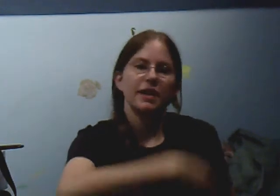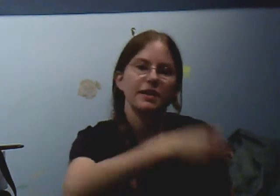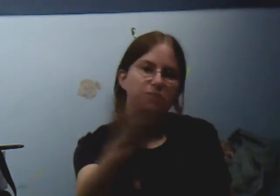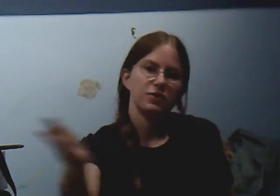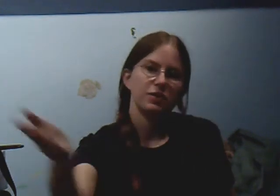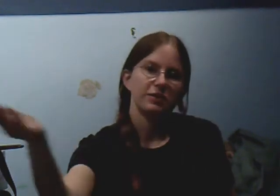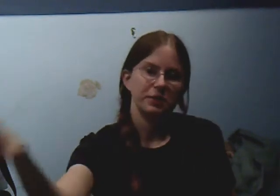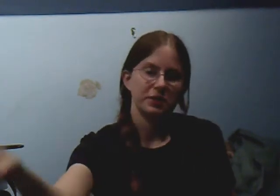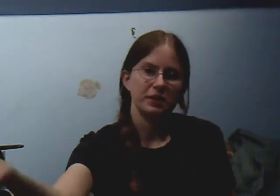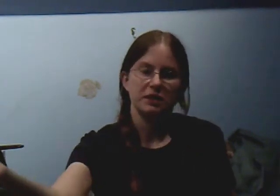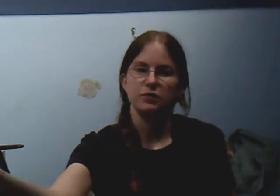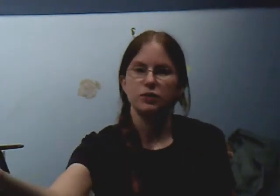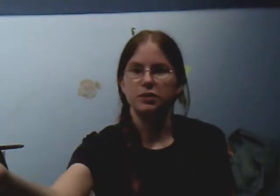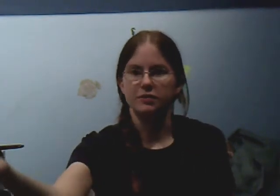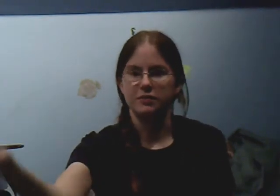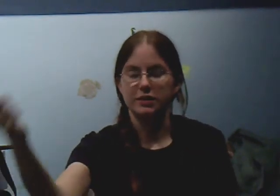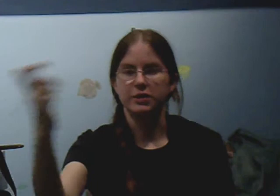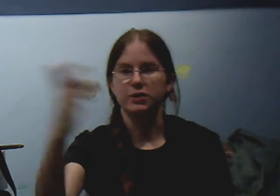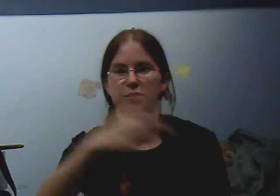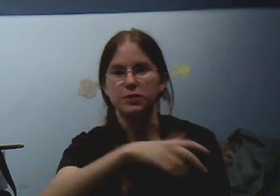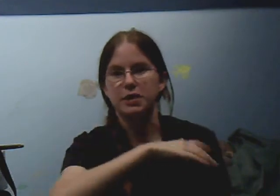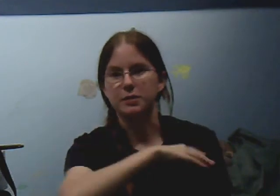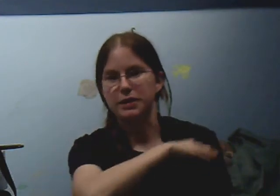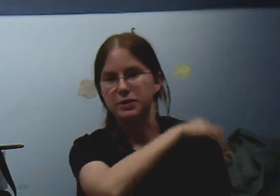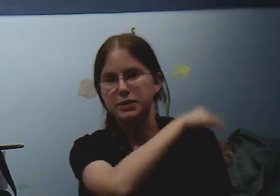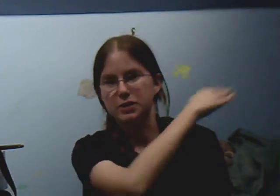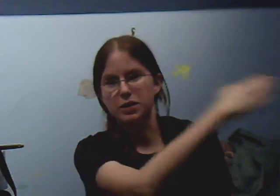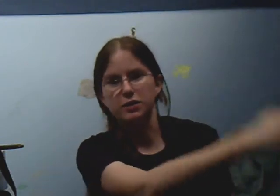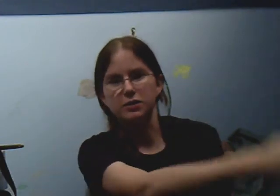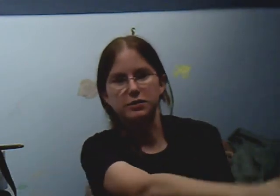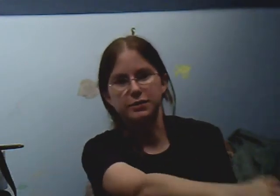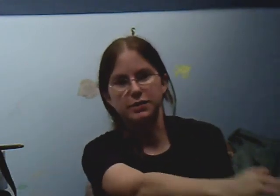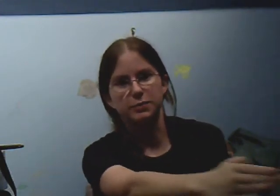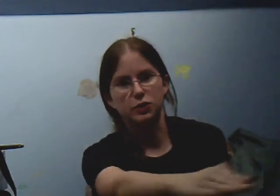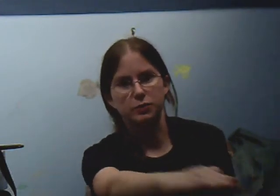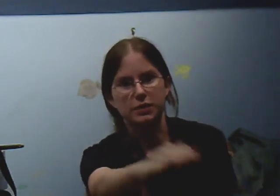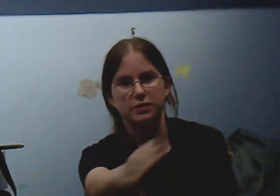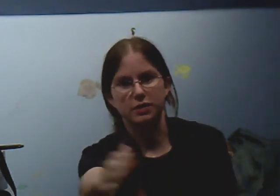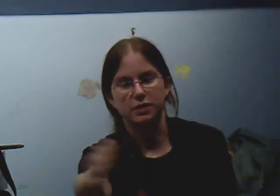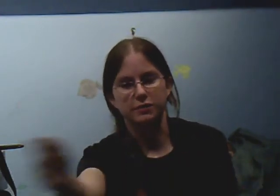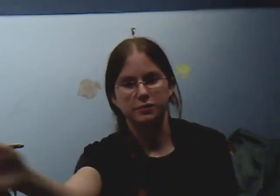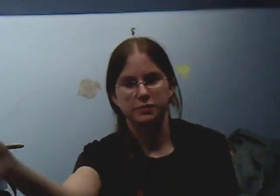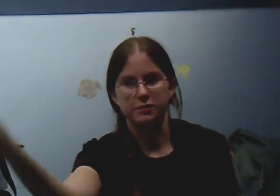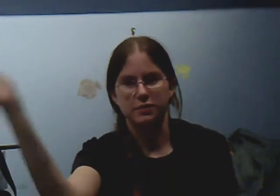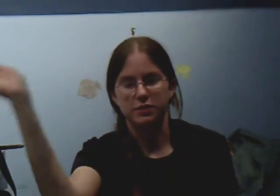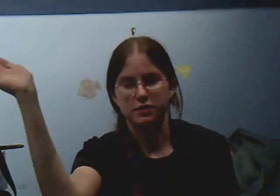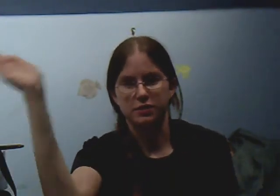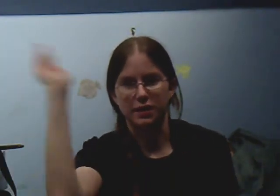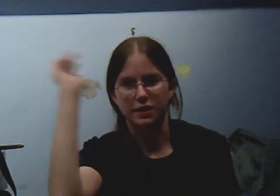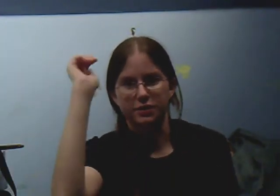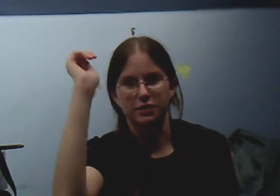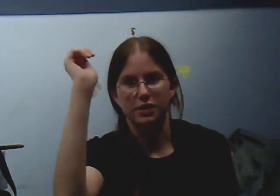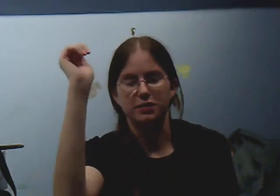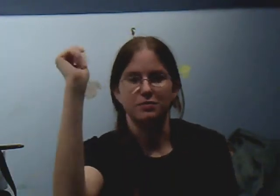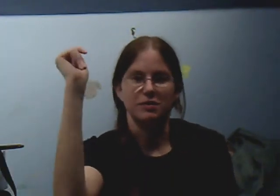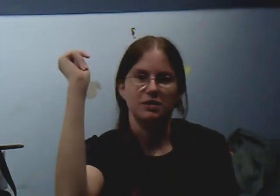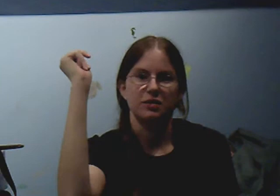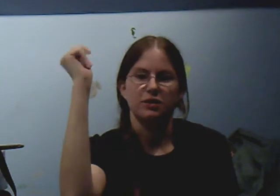As you know, I've been thinking of doing a video about all the moments of Donna's awesomeness in